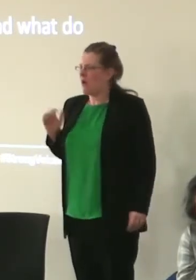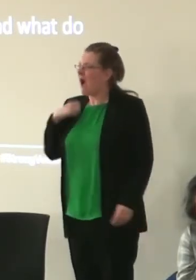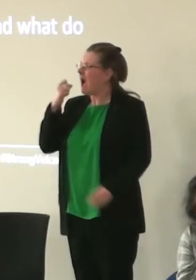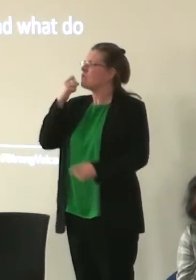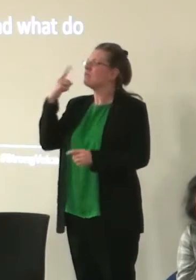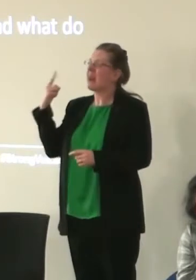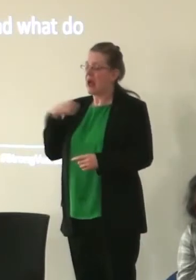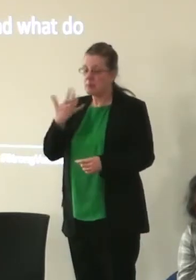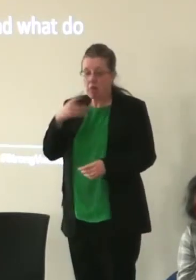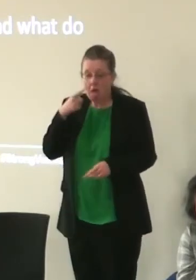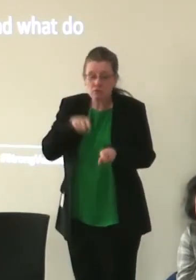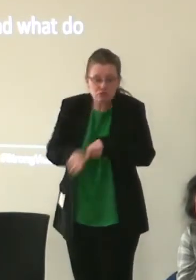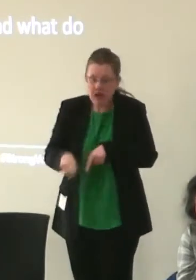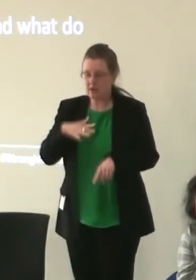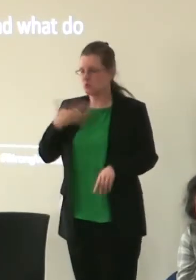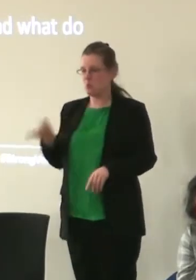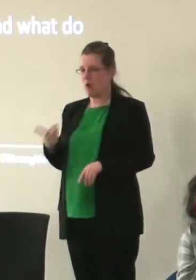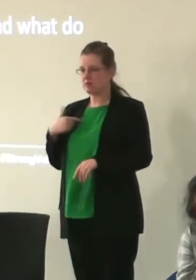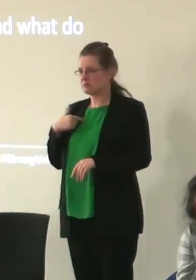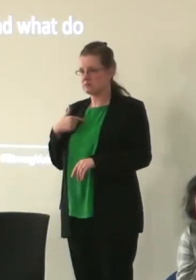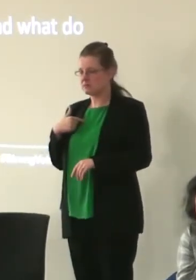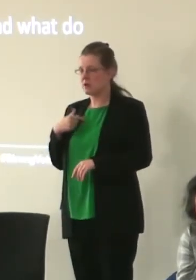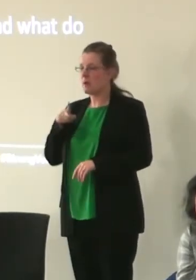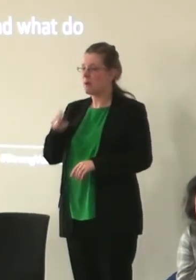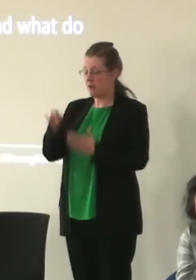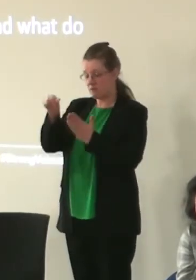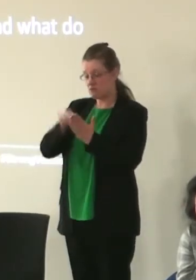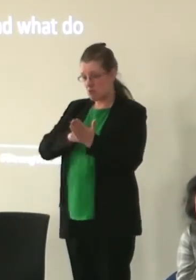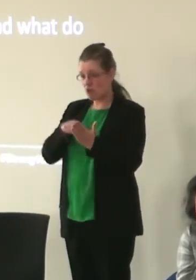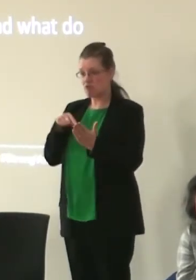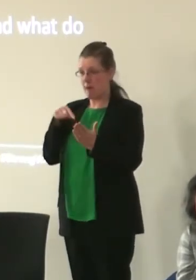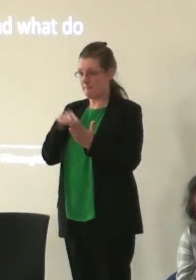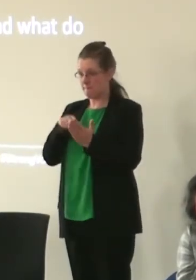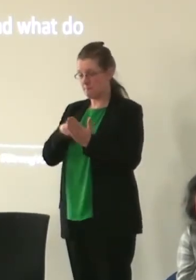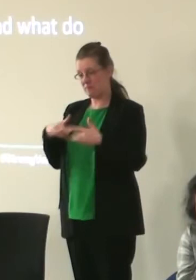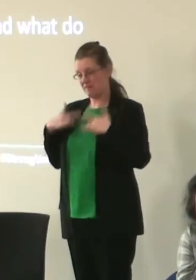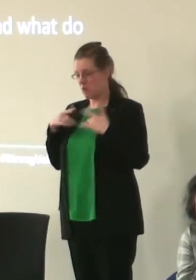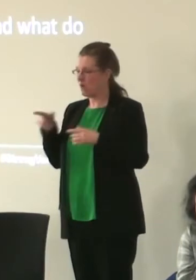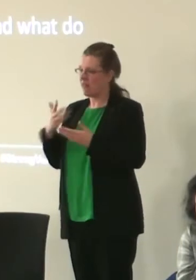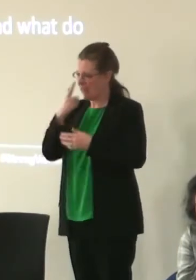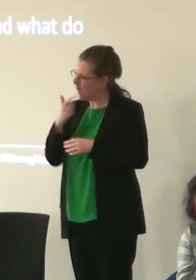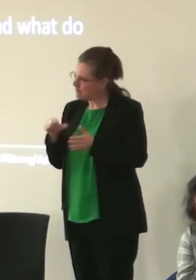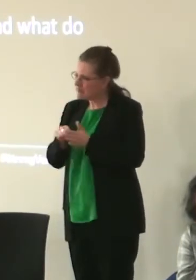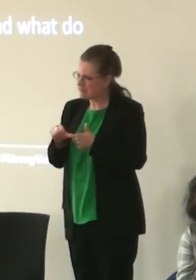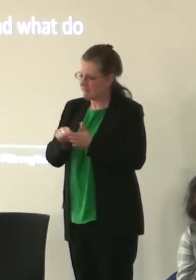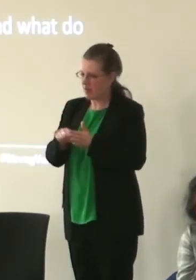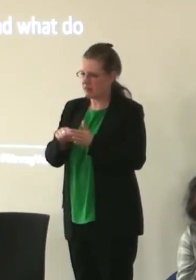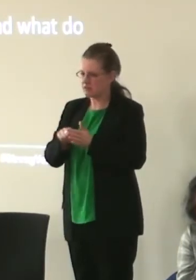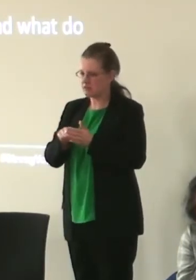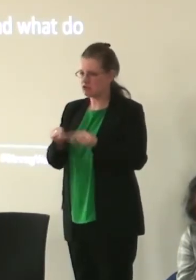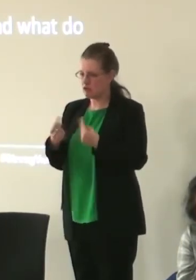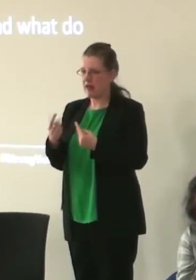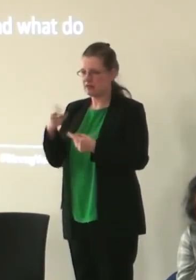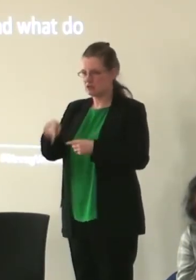to not do ballet anymore now from a programme point of view that's often quite difficult and challenging because a positive outcome